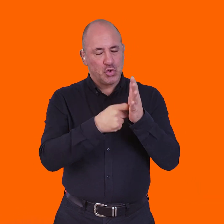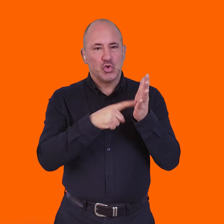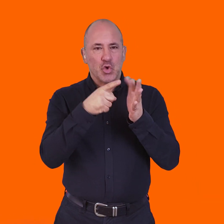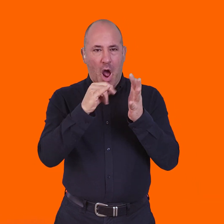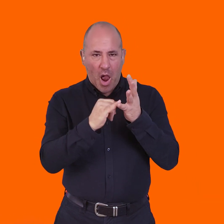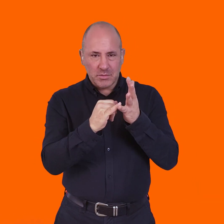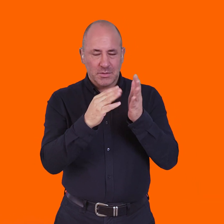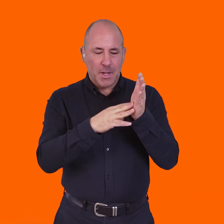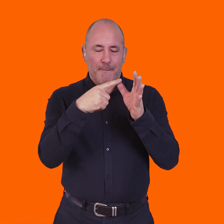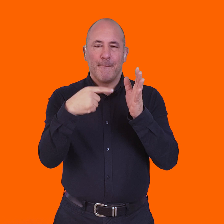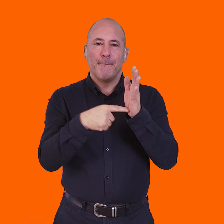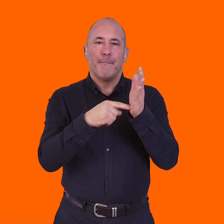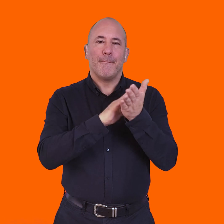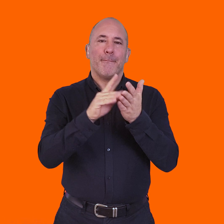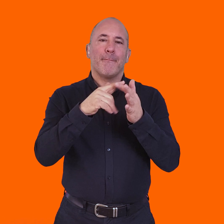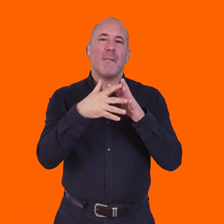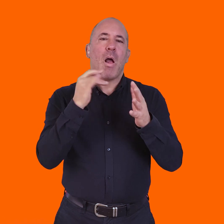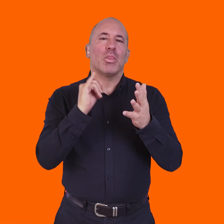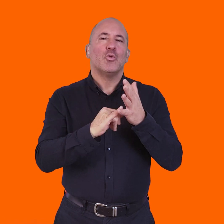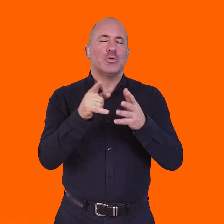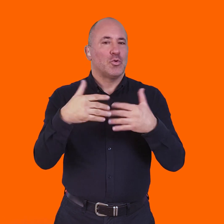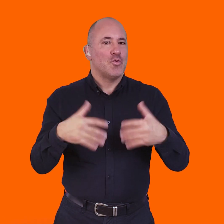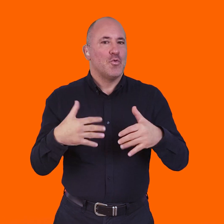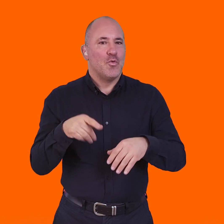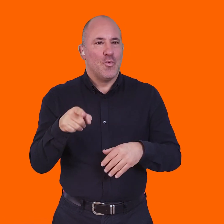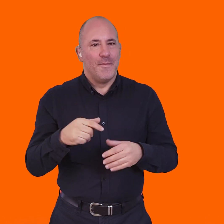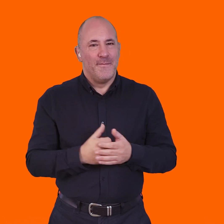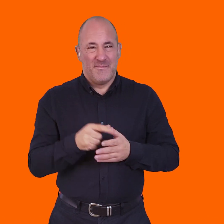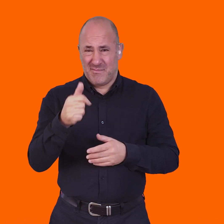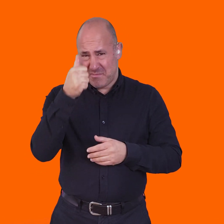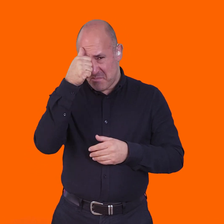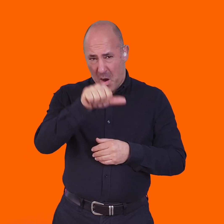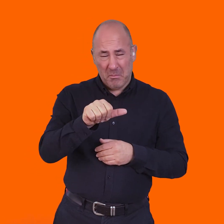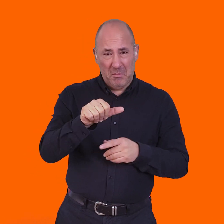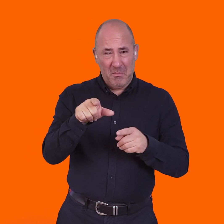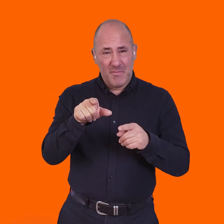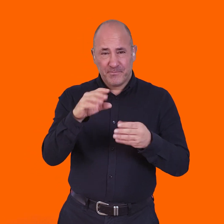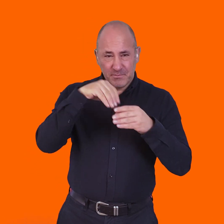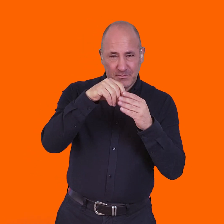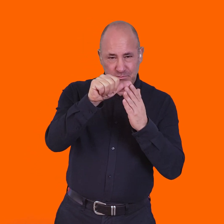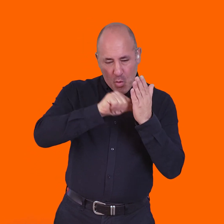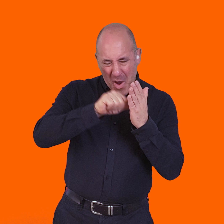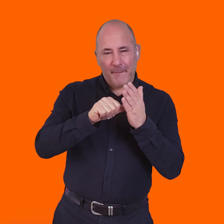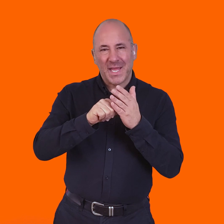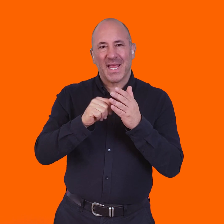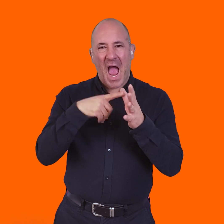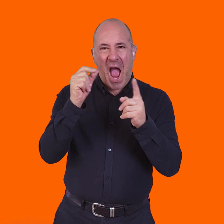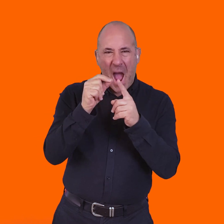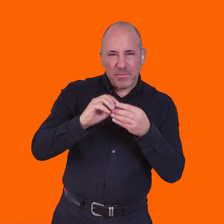experiences working with some brilliant, brilliant people, mainly Charles Matthews was big on it, a guy who is a genius